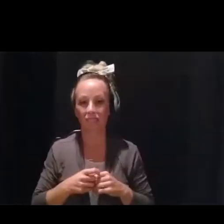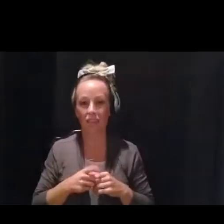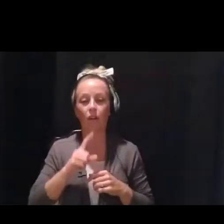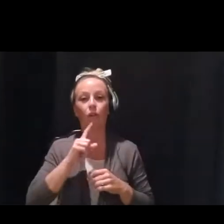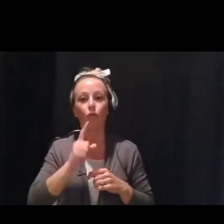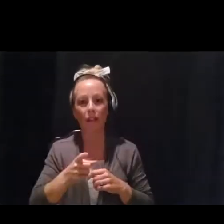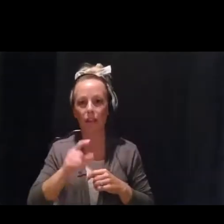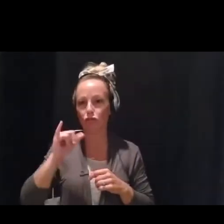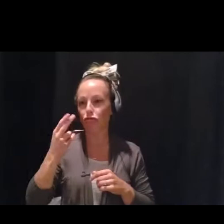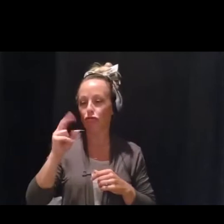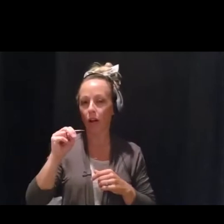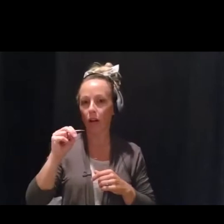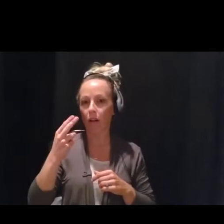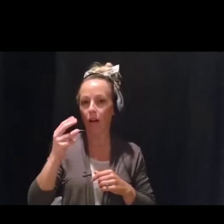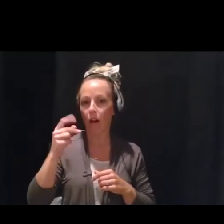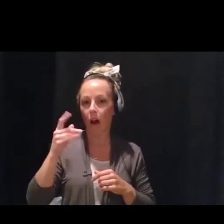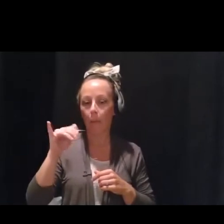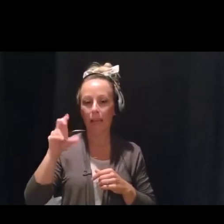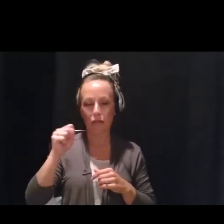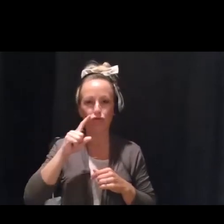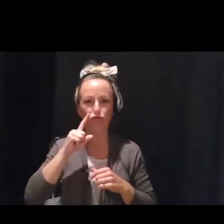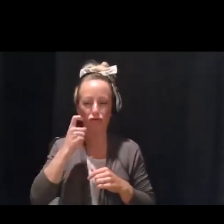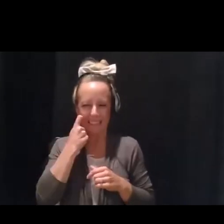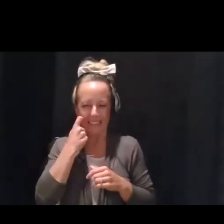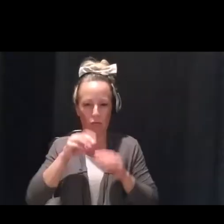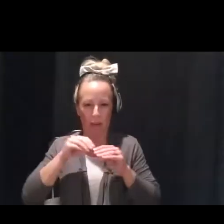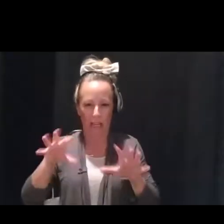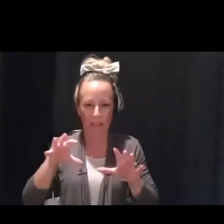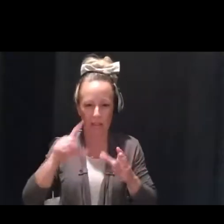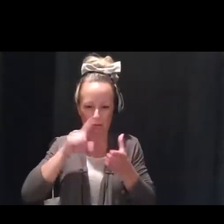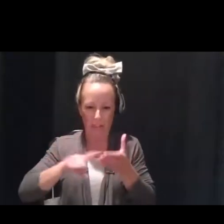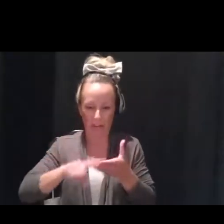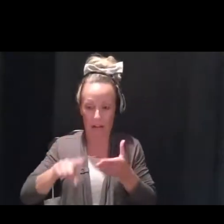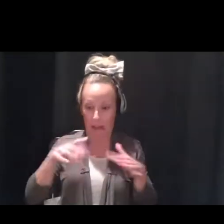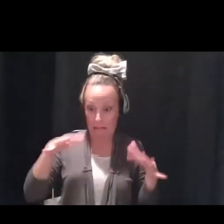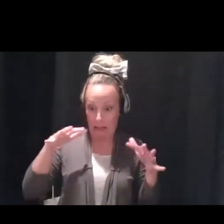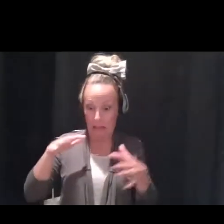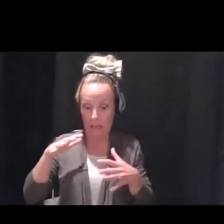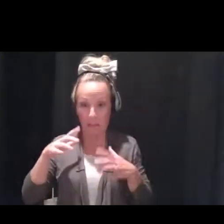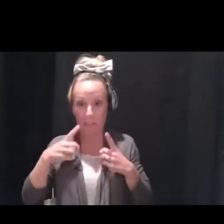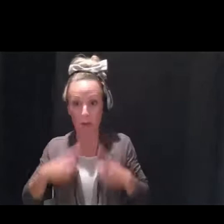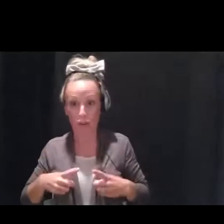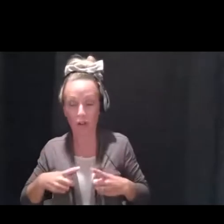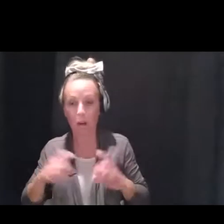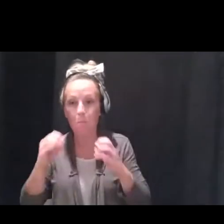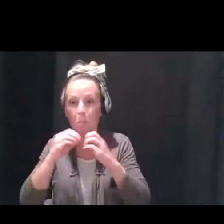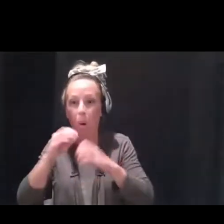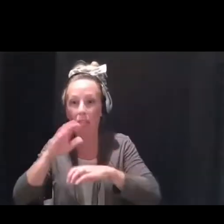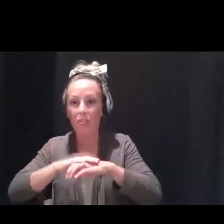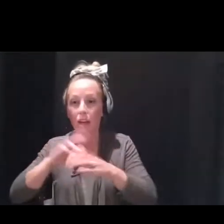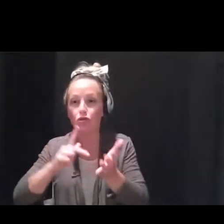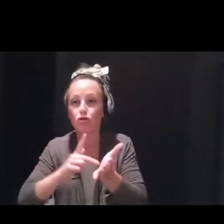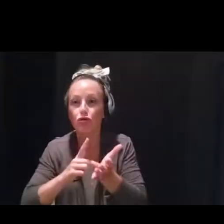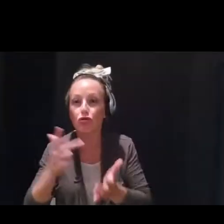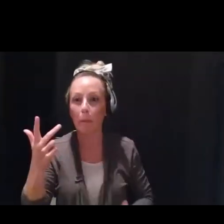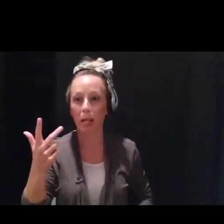and released it just this past June that both anxiety and depression have more than tripled during the pandemic.